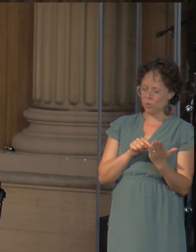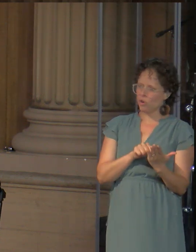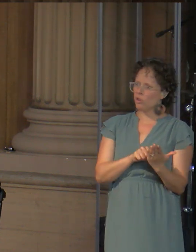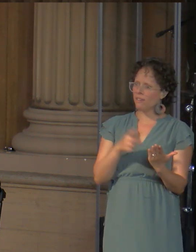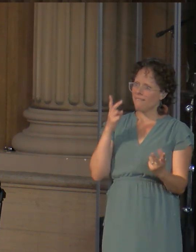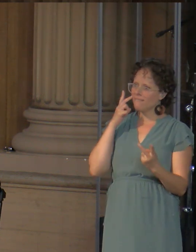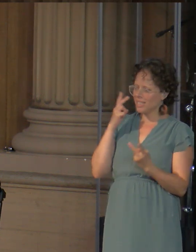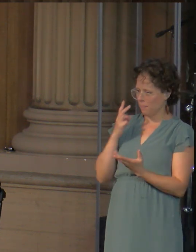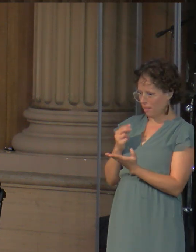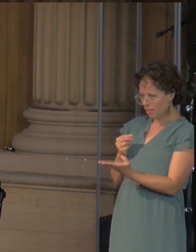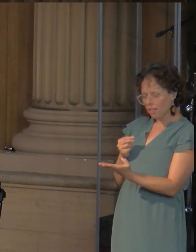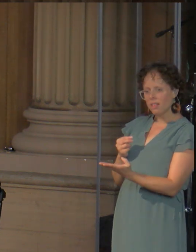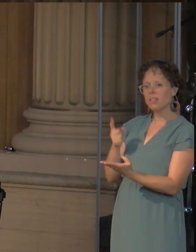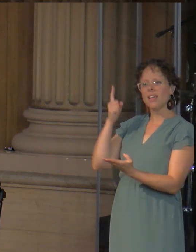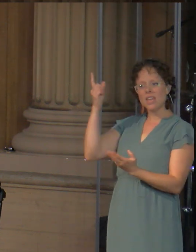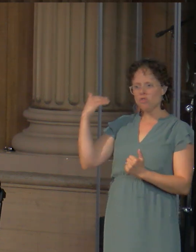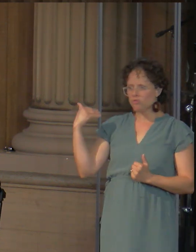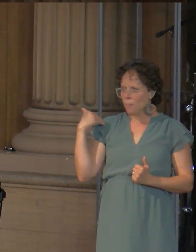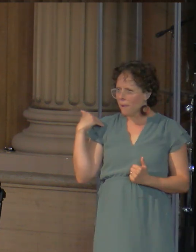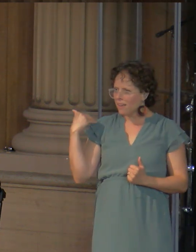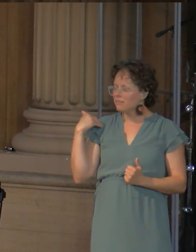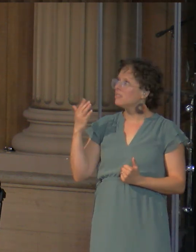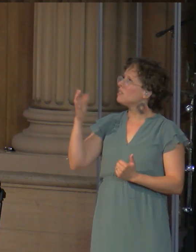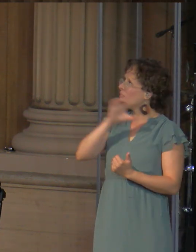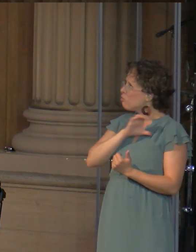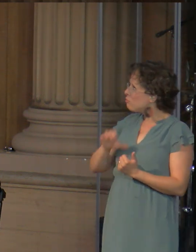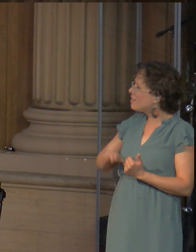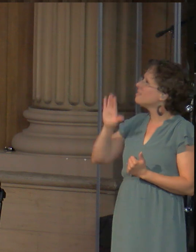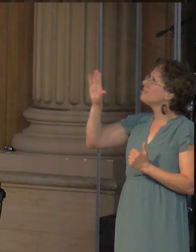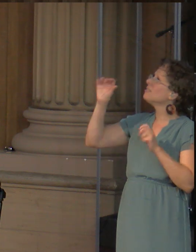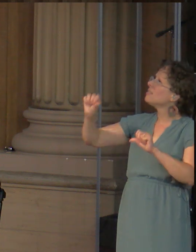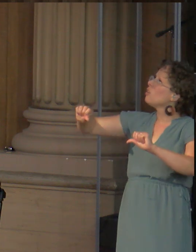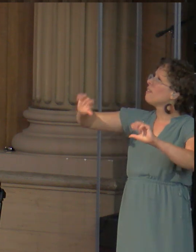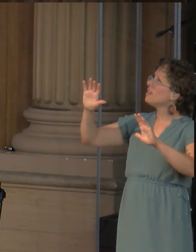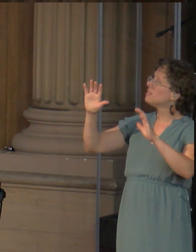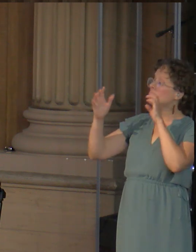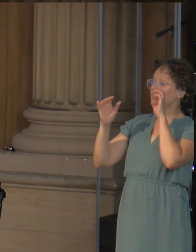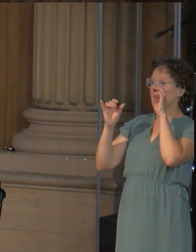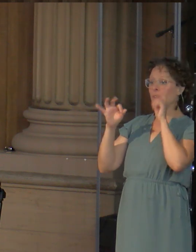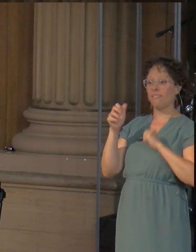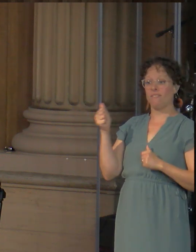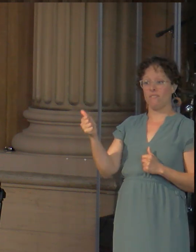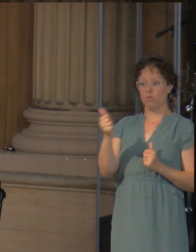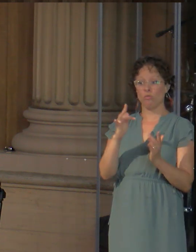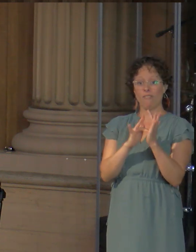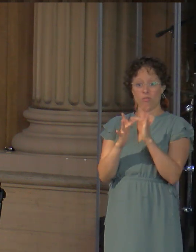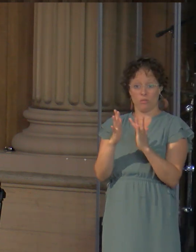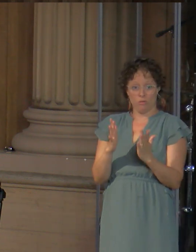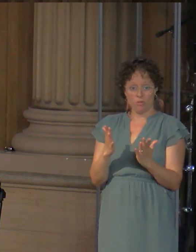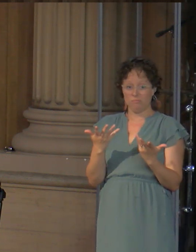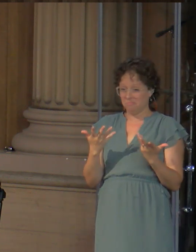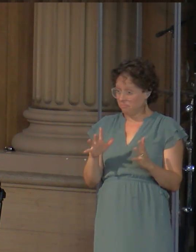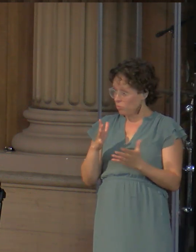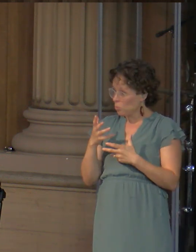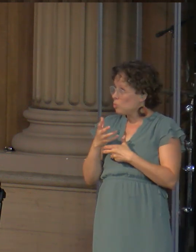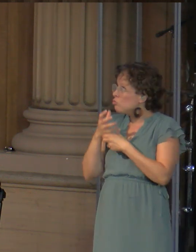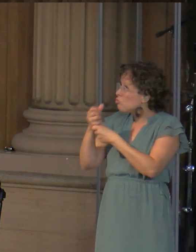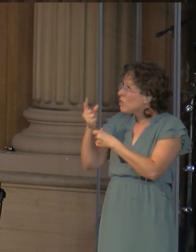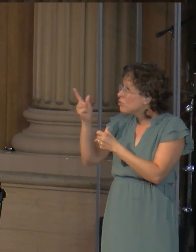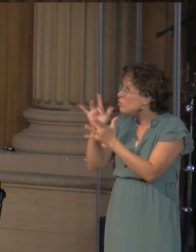us and assures us of Christ's sacrifice for us. And so if you're a Christian here today who has trusted in Jesus and his cross and that alone for